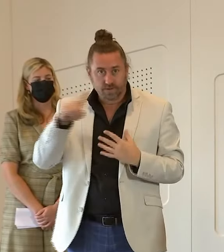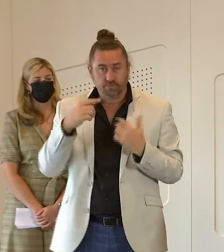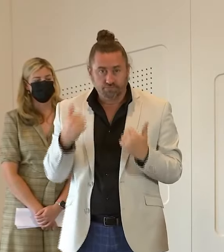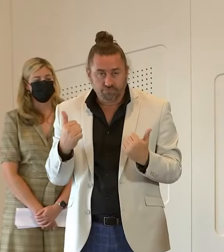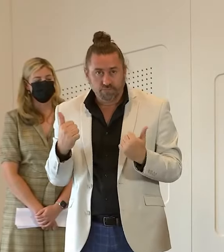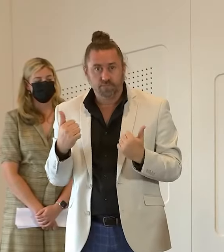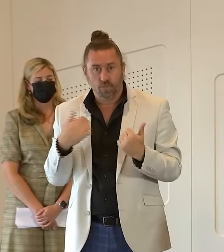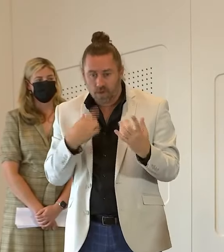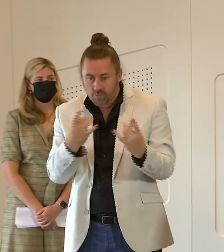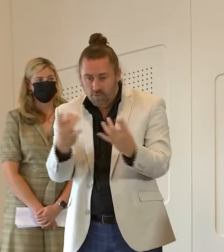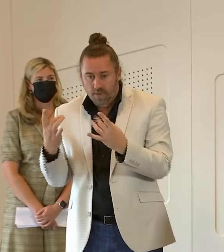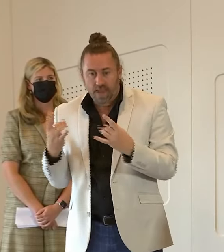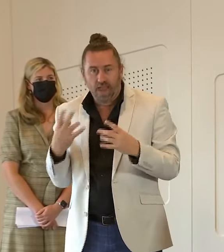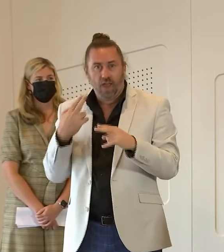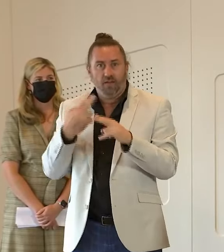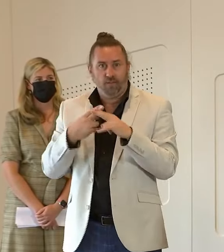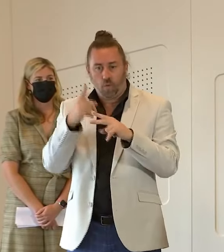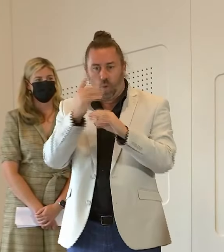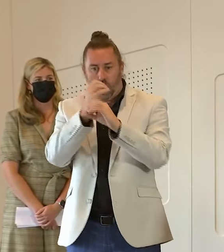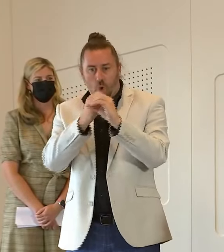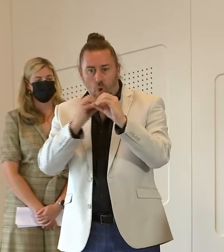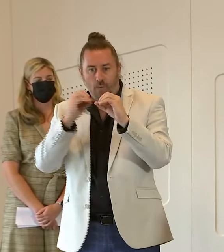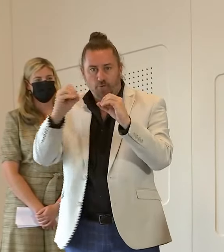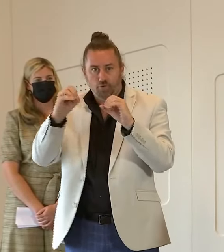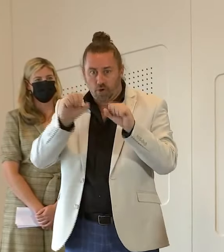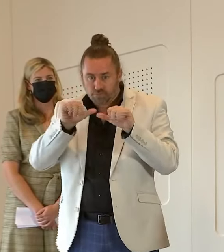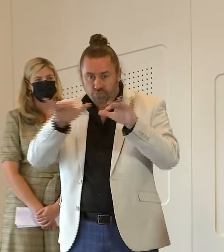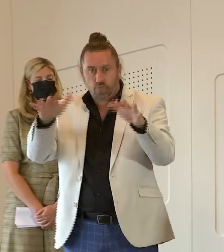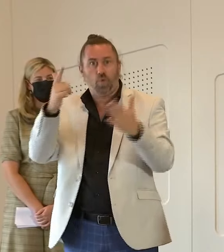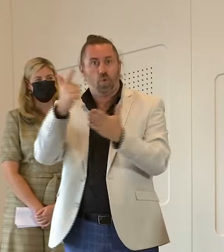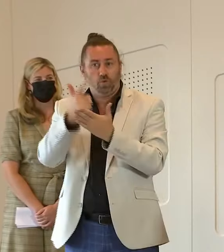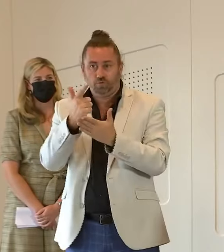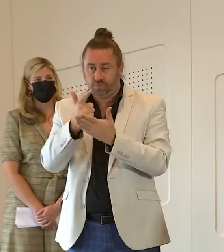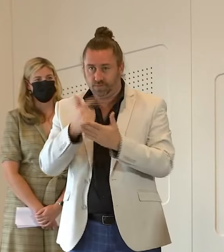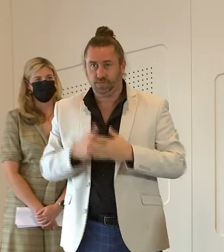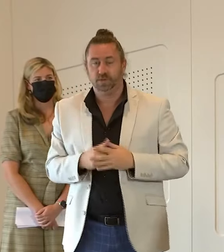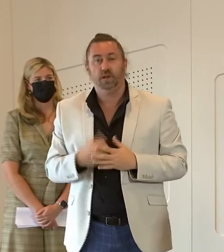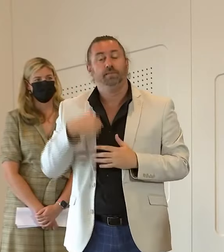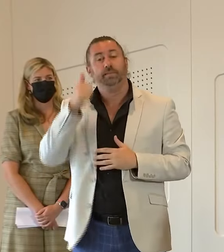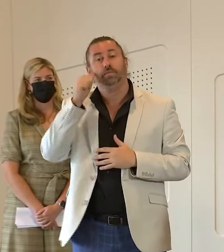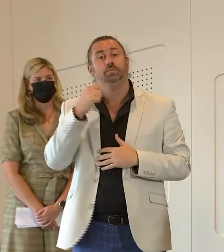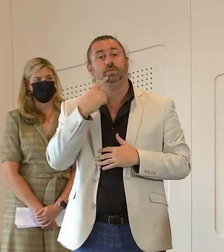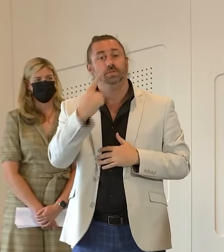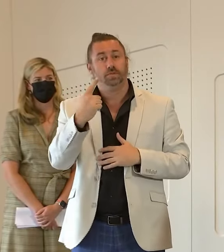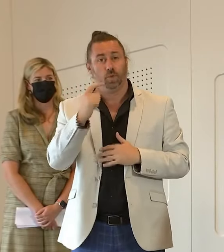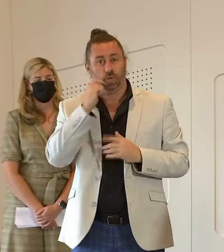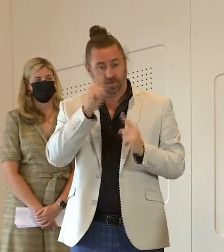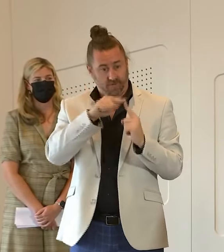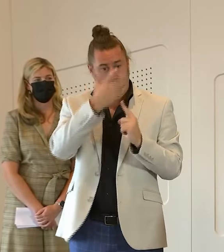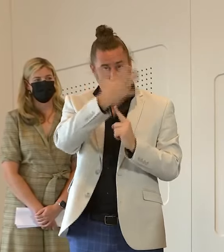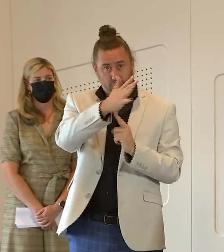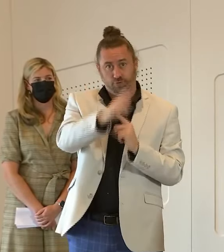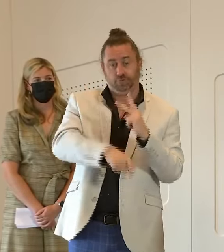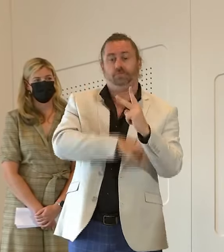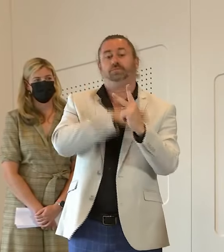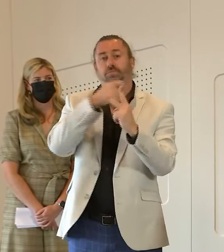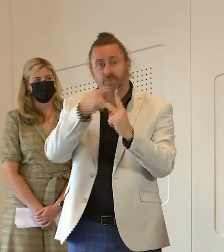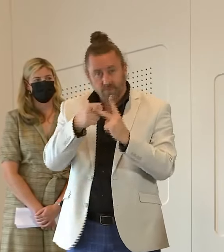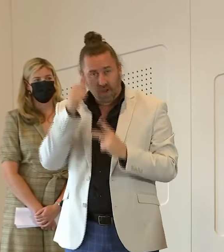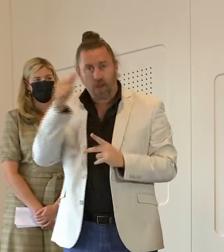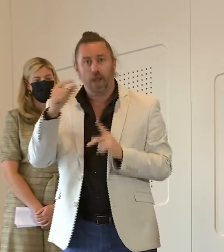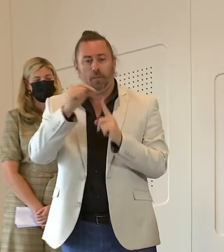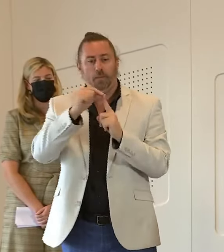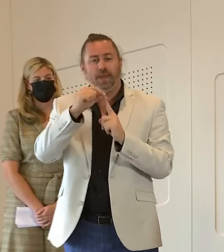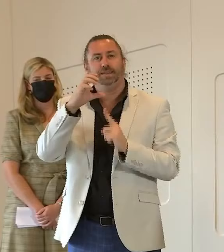as we're preparing for the peak of the omicron wave i said that our next priority of course was to examine the report that the